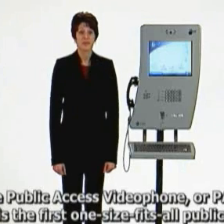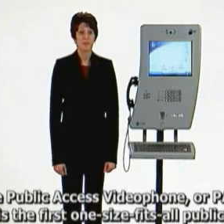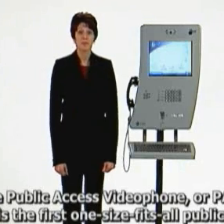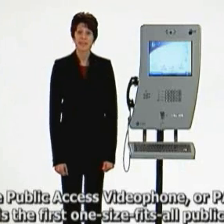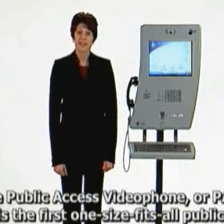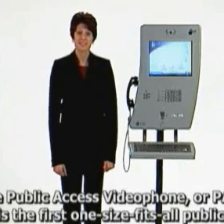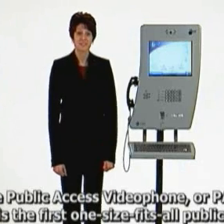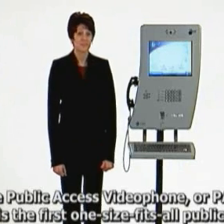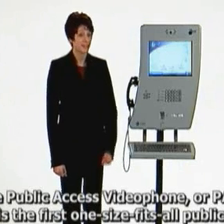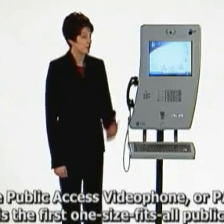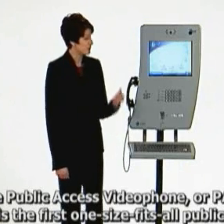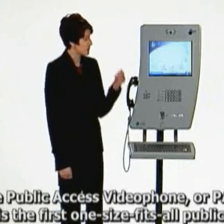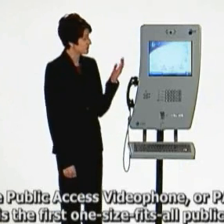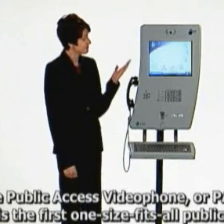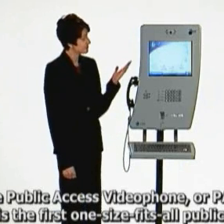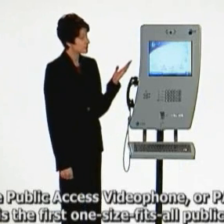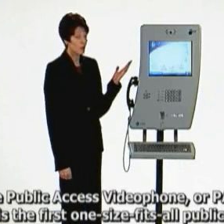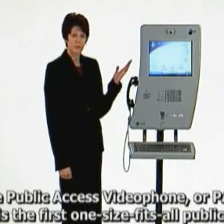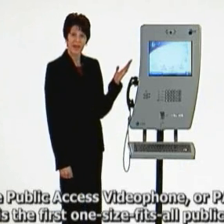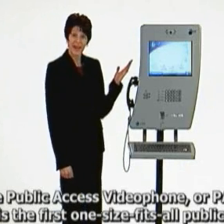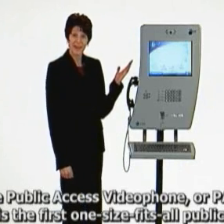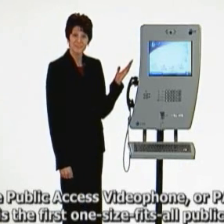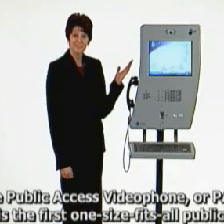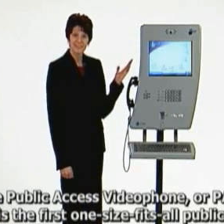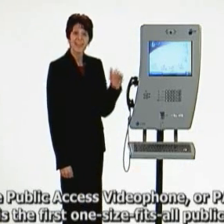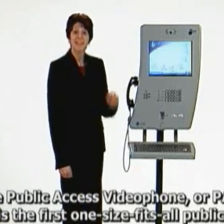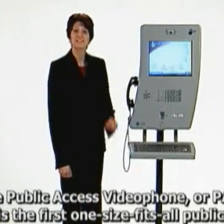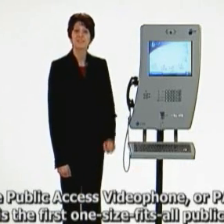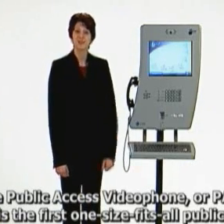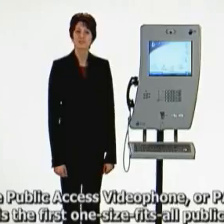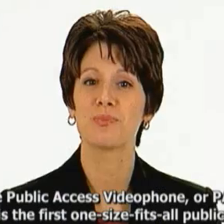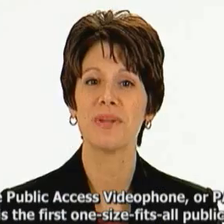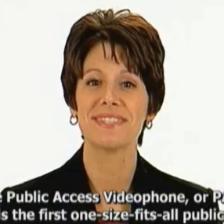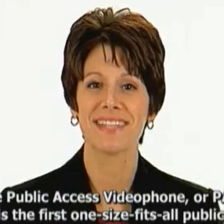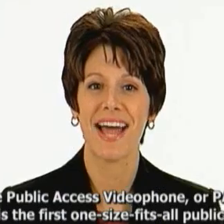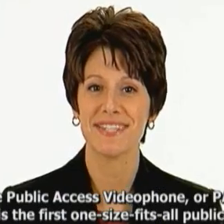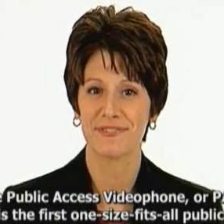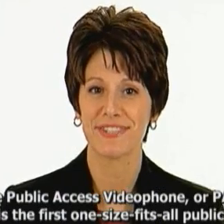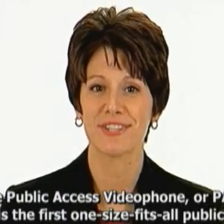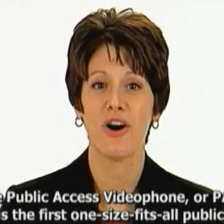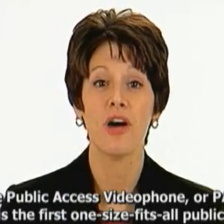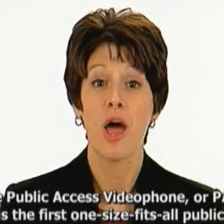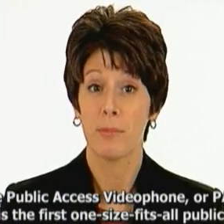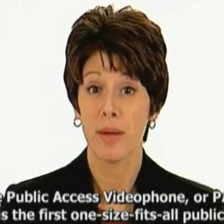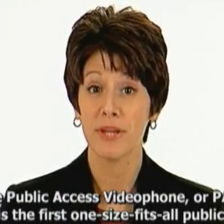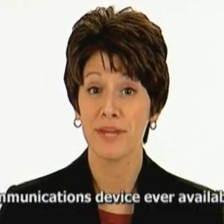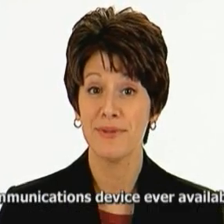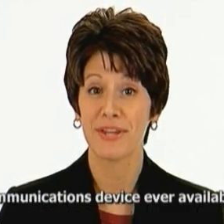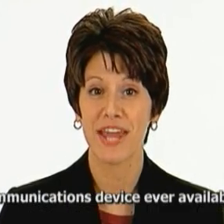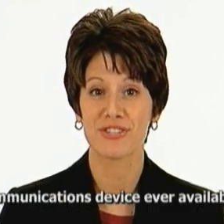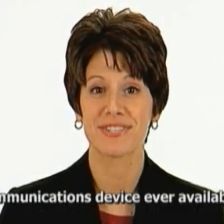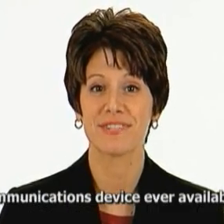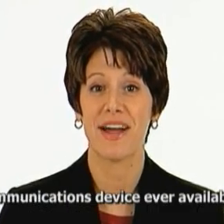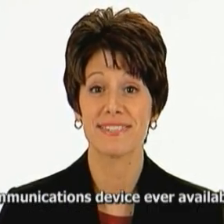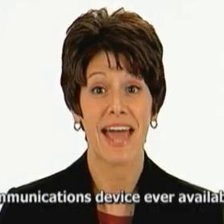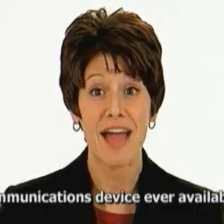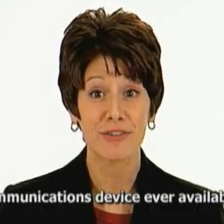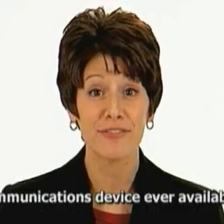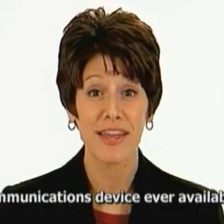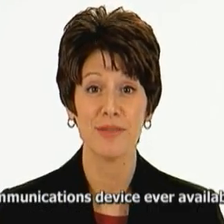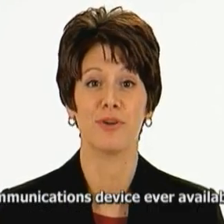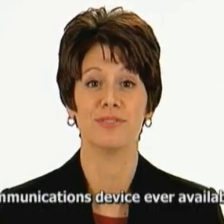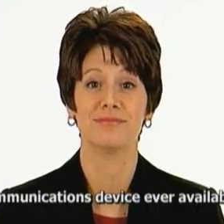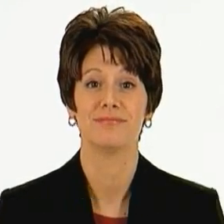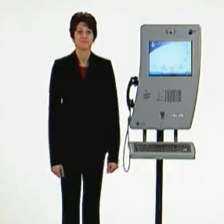The Public Access Videophone, or PAV, is the first one-size-fits-all public communications device